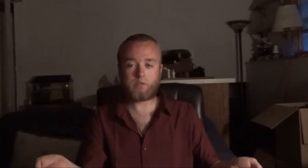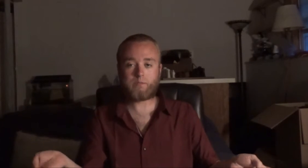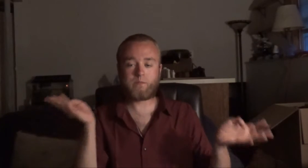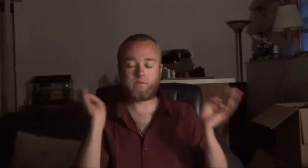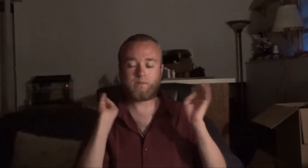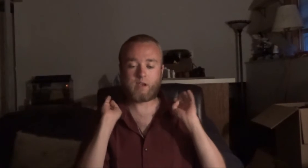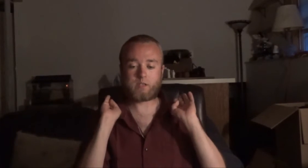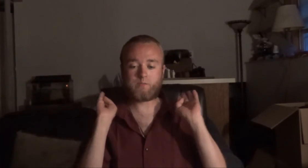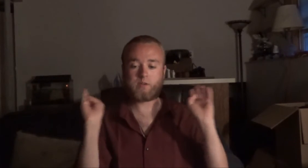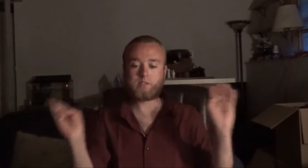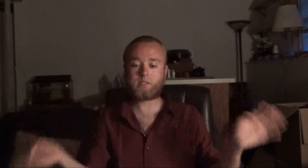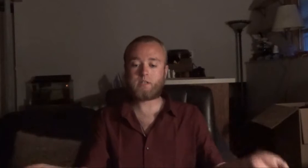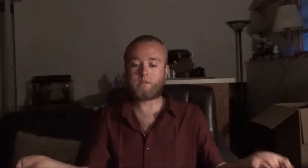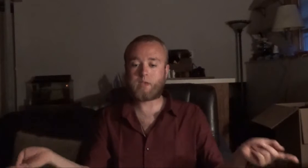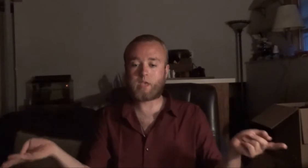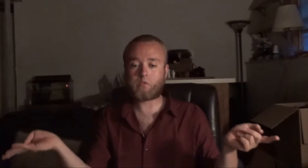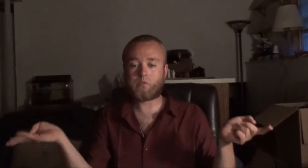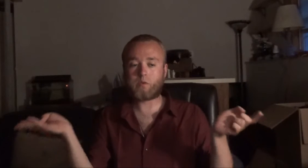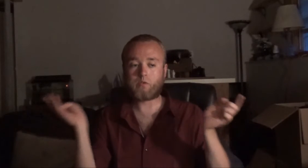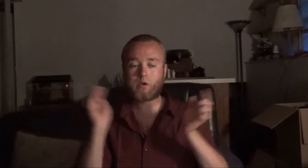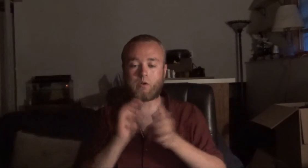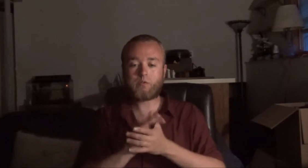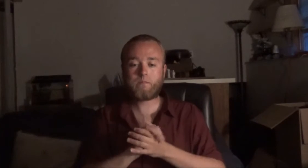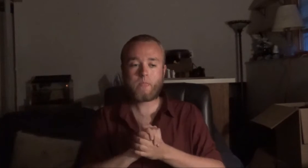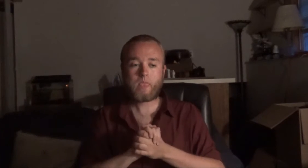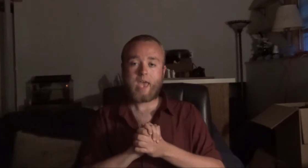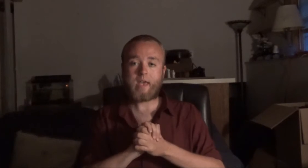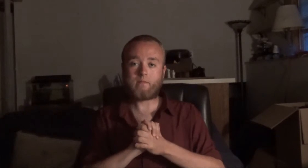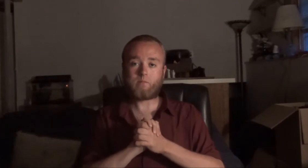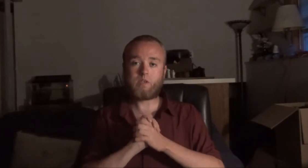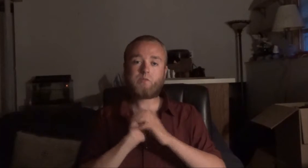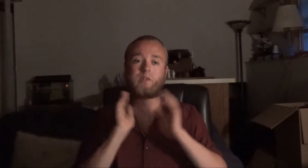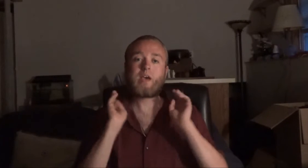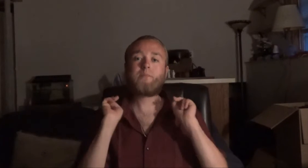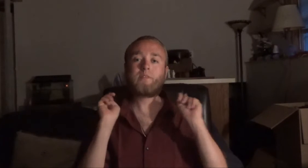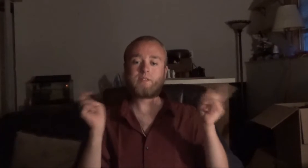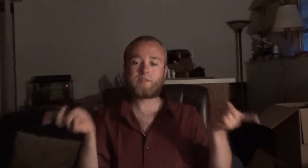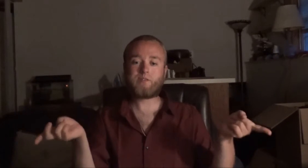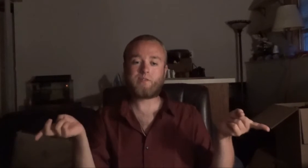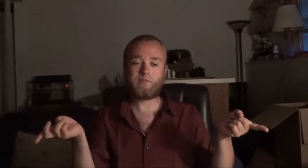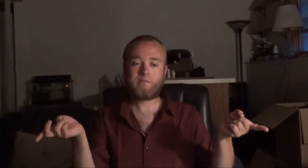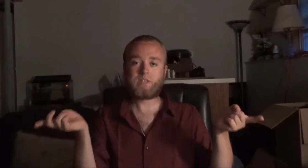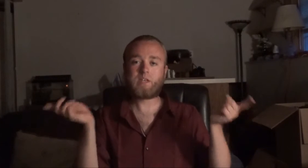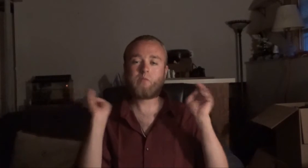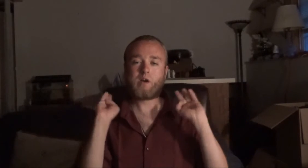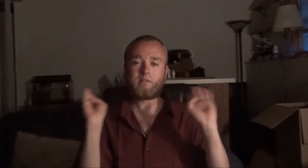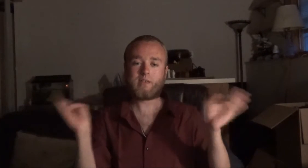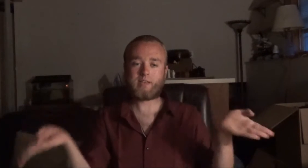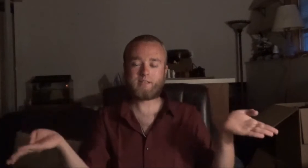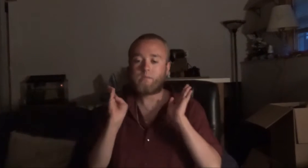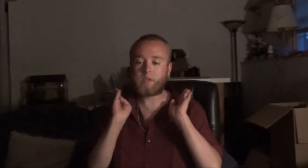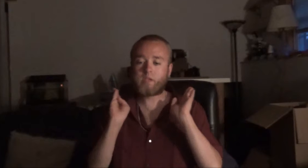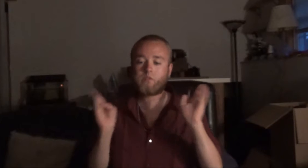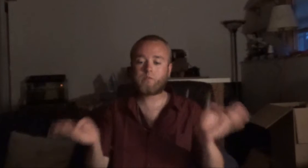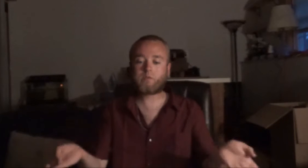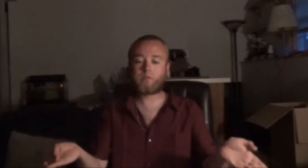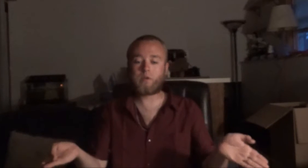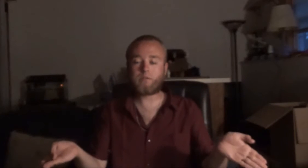with the French President Emmanuel Macron. And guess what happened to this dude? Take a wild guess. Emmanuel Macron